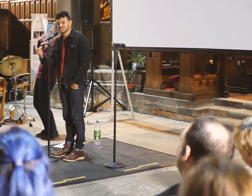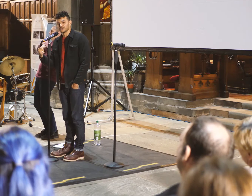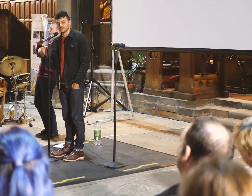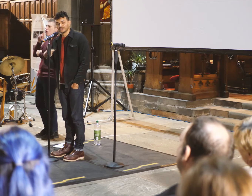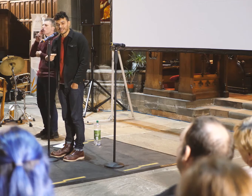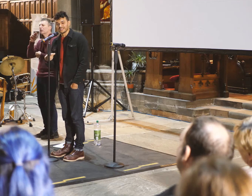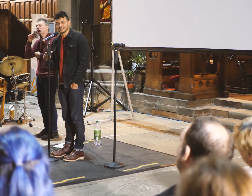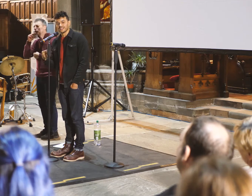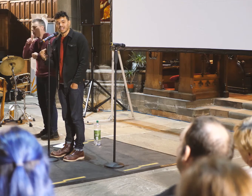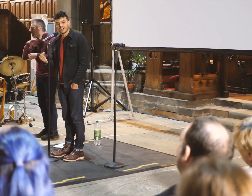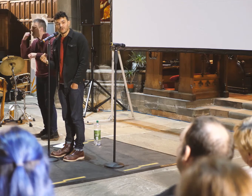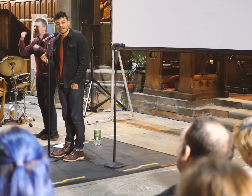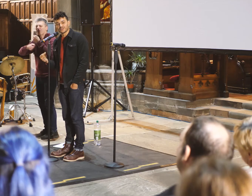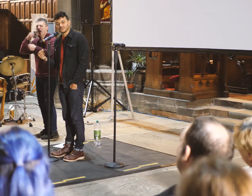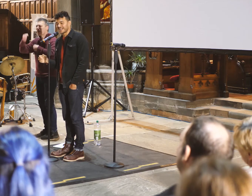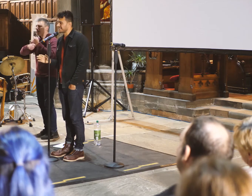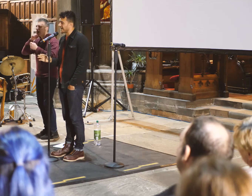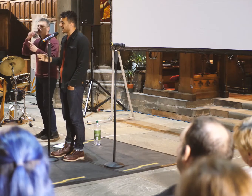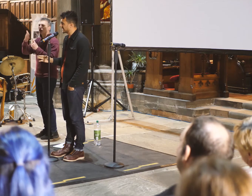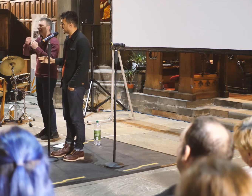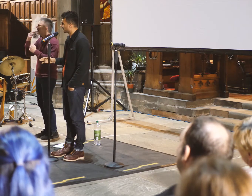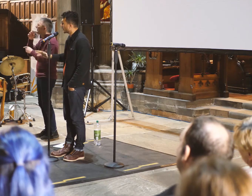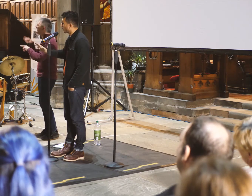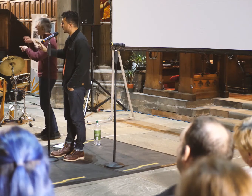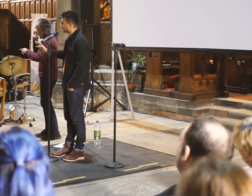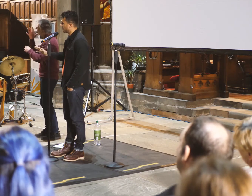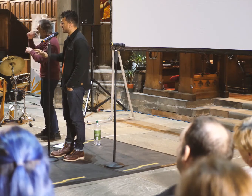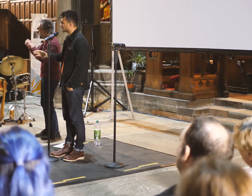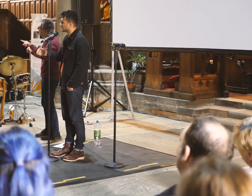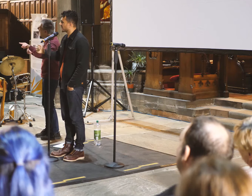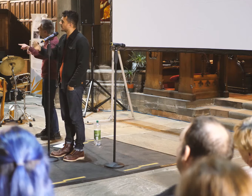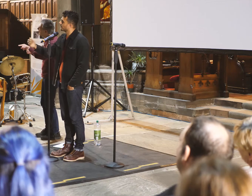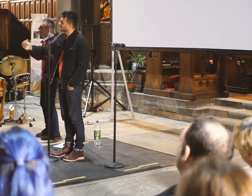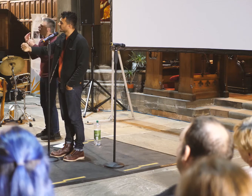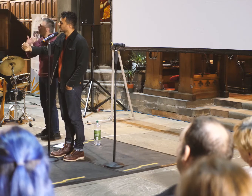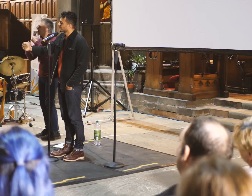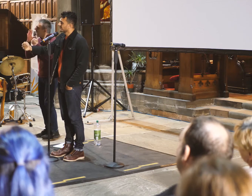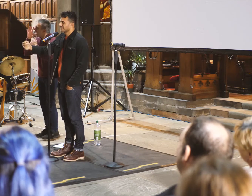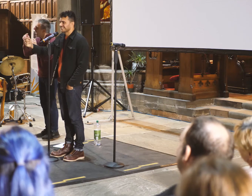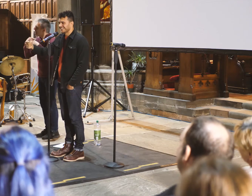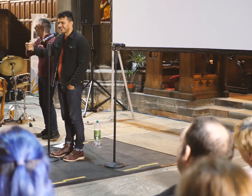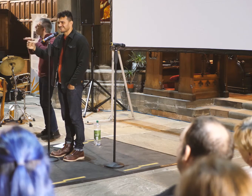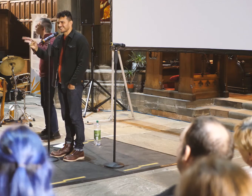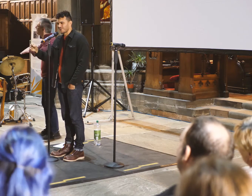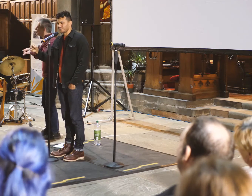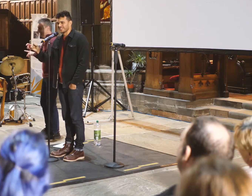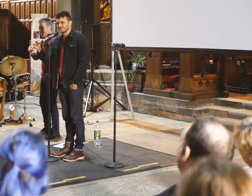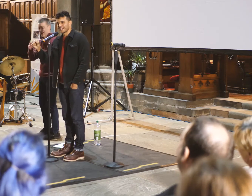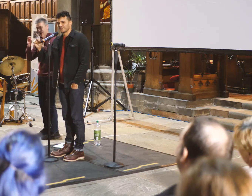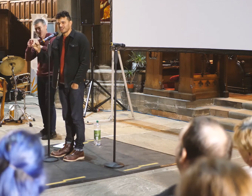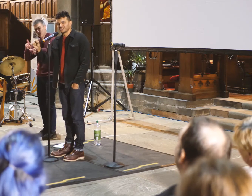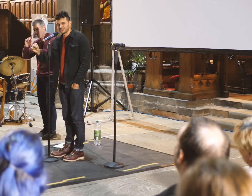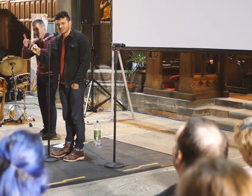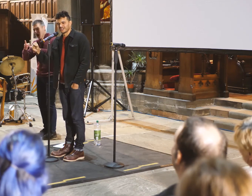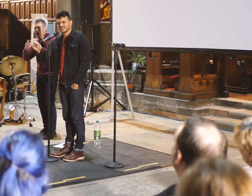boy in the lunch hall, Jamaican. At home I told dad that I hate them, all them Jamaicans, I'm he laughed, told me